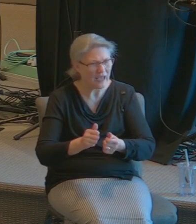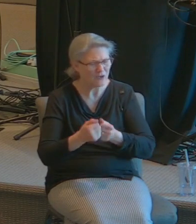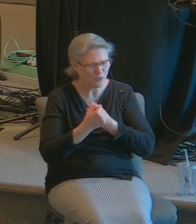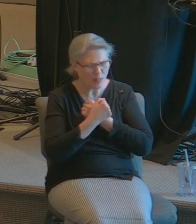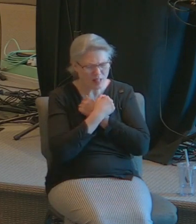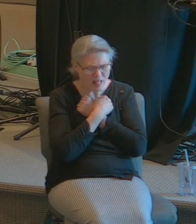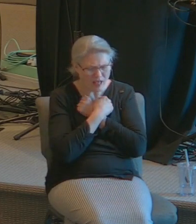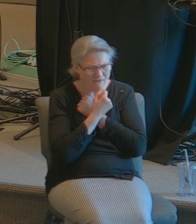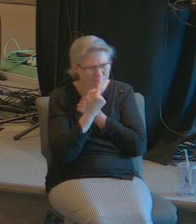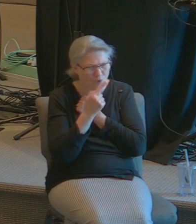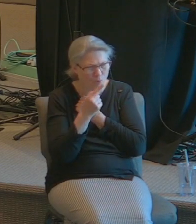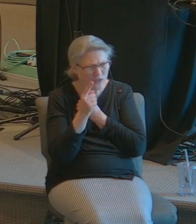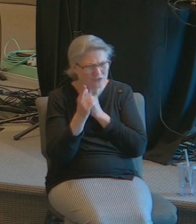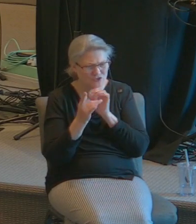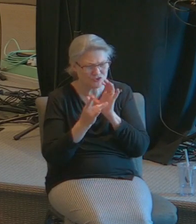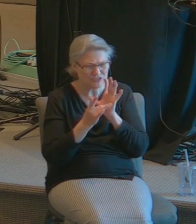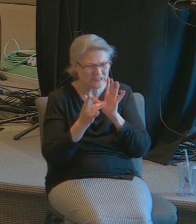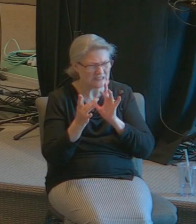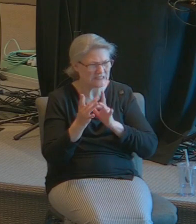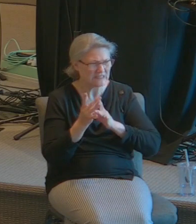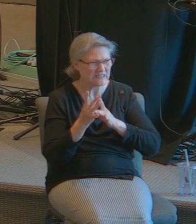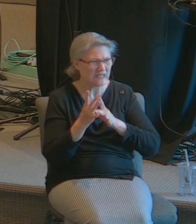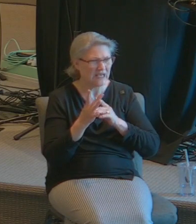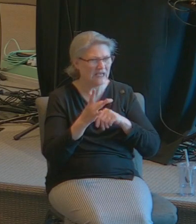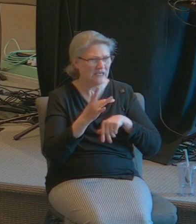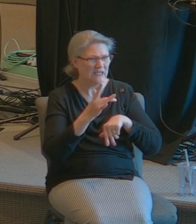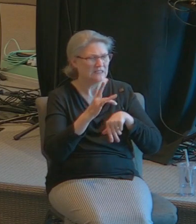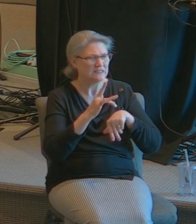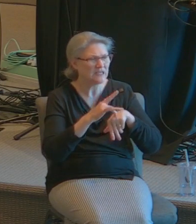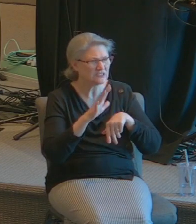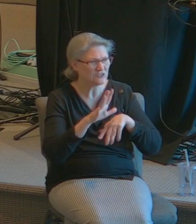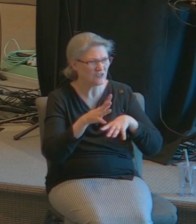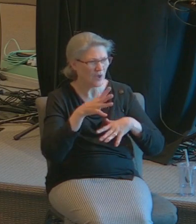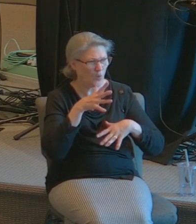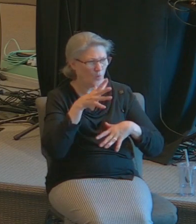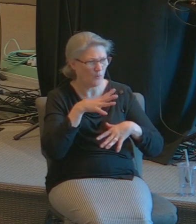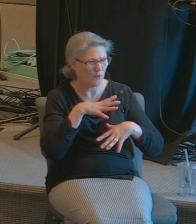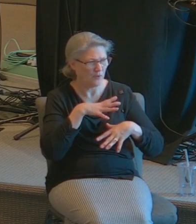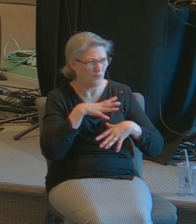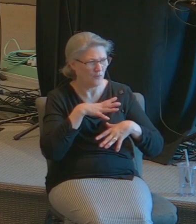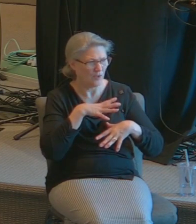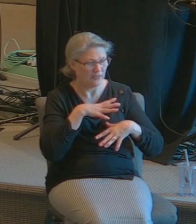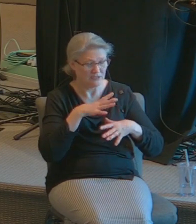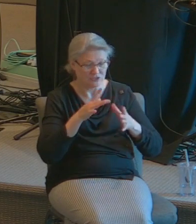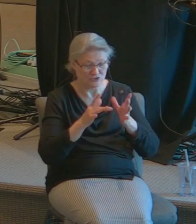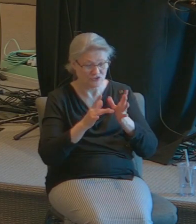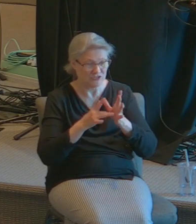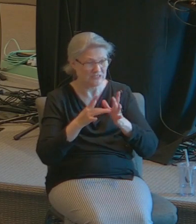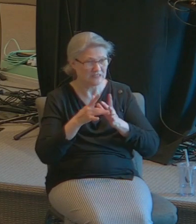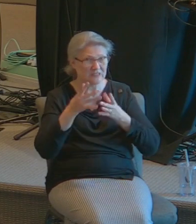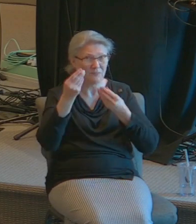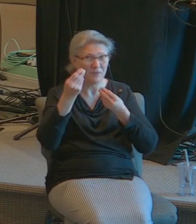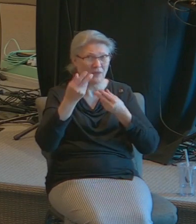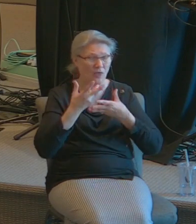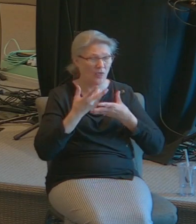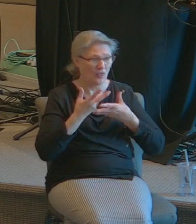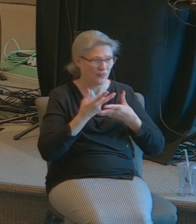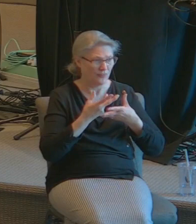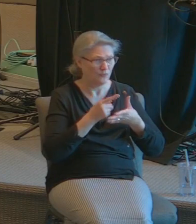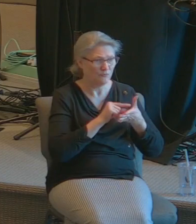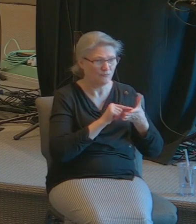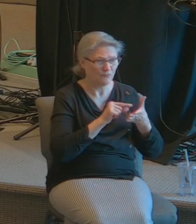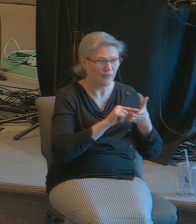love for what he had done for her because Jesus let me know through the scripture